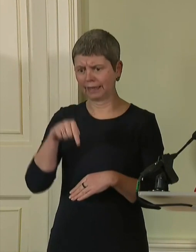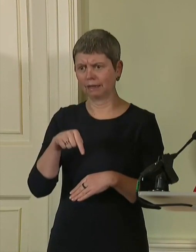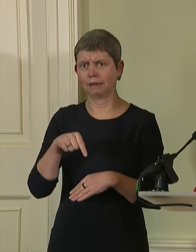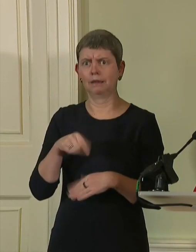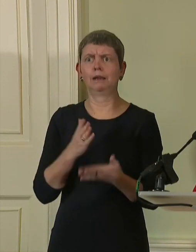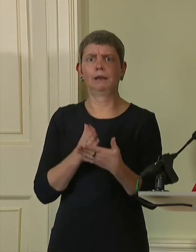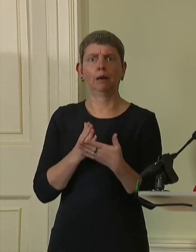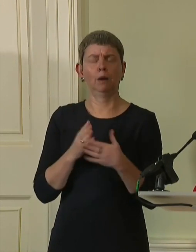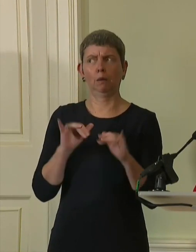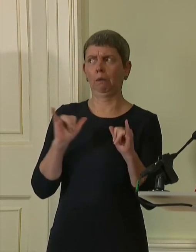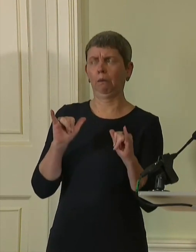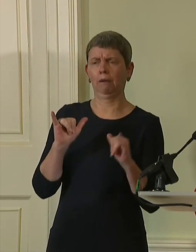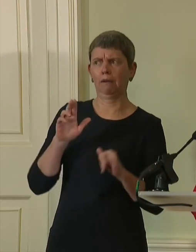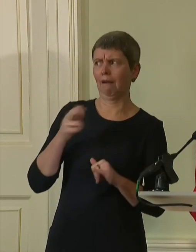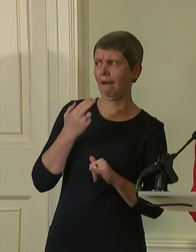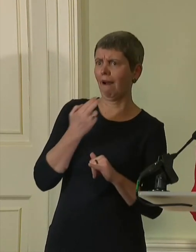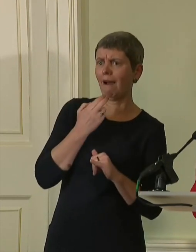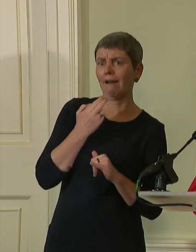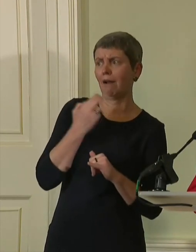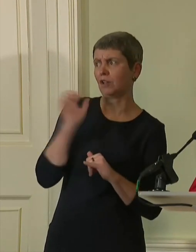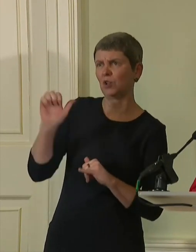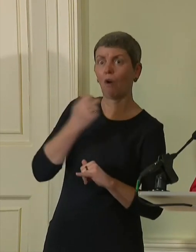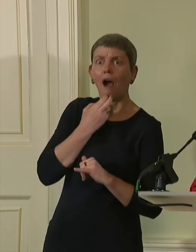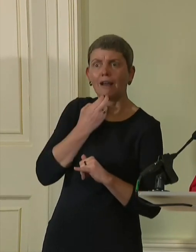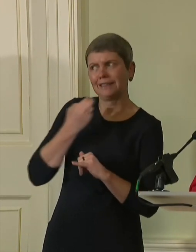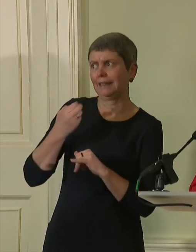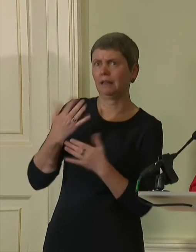to be horrified at the thought of your auntie suddenly having more time for you.